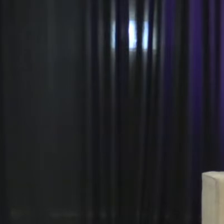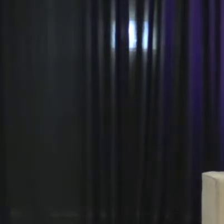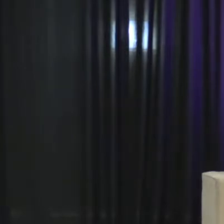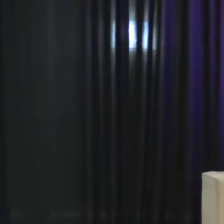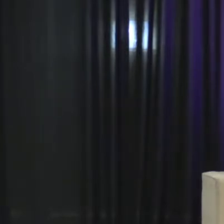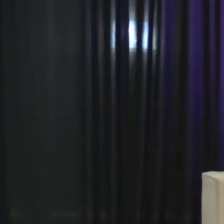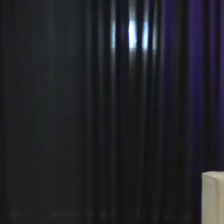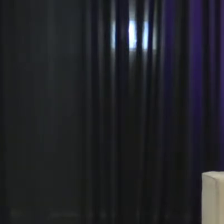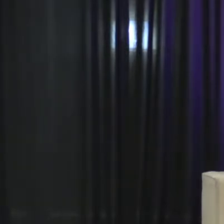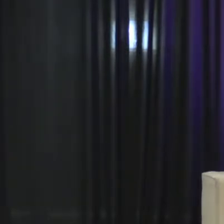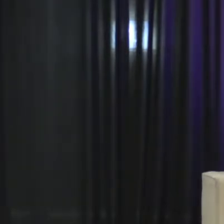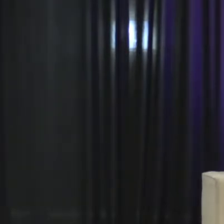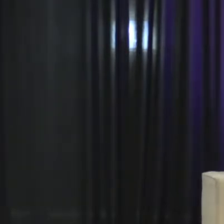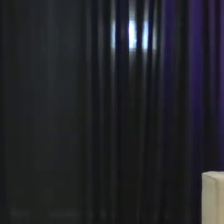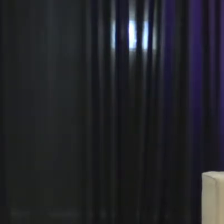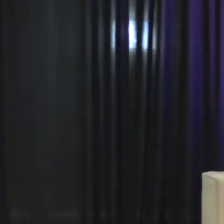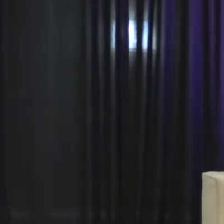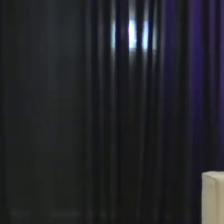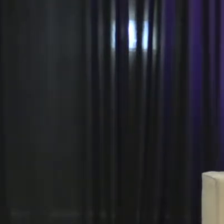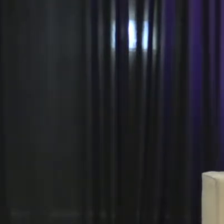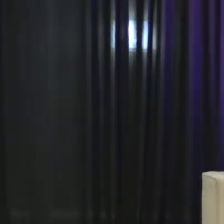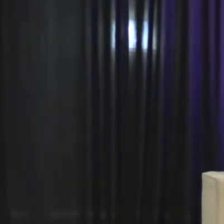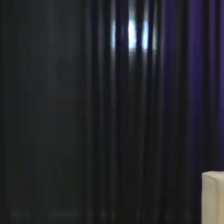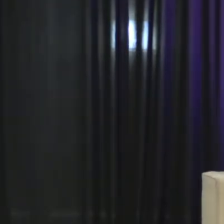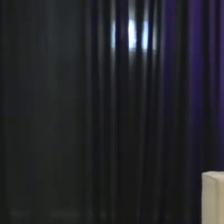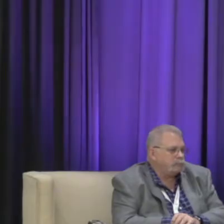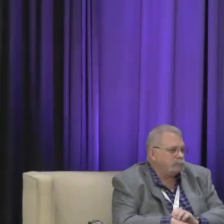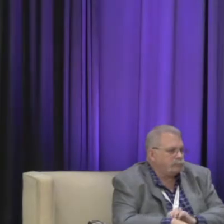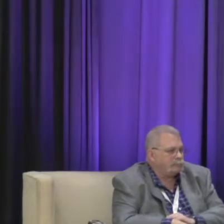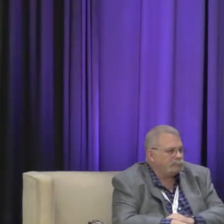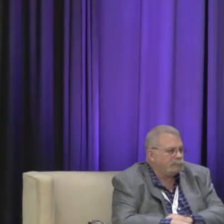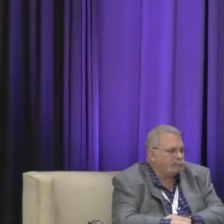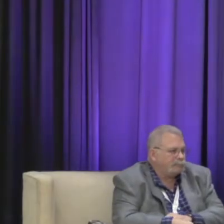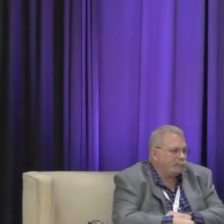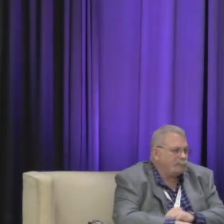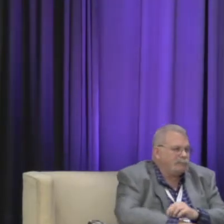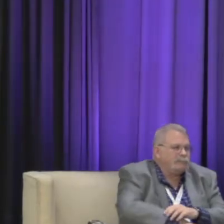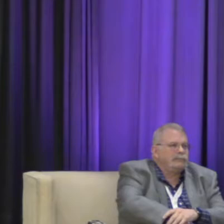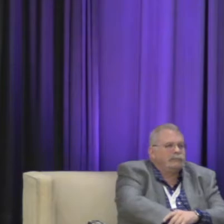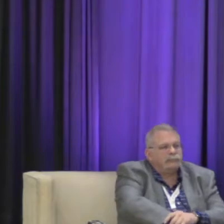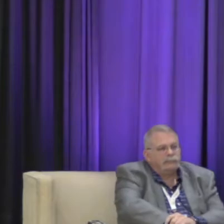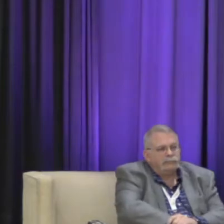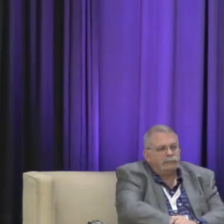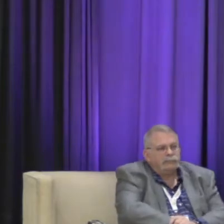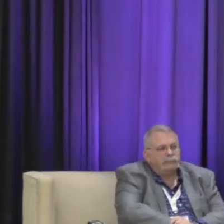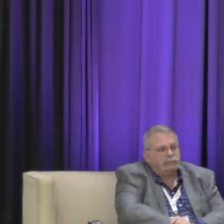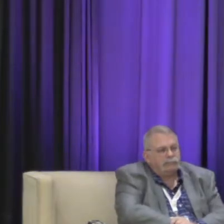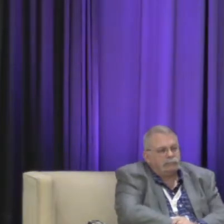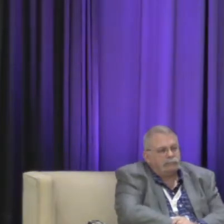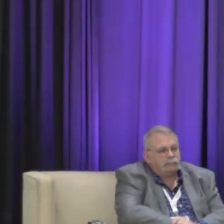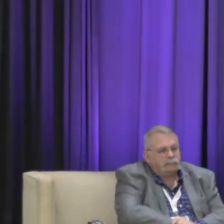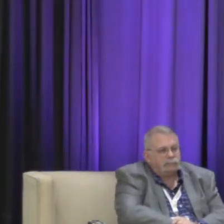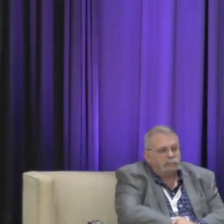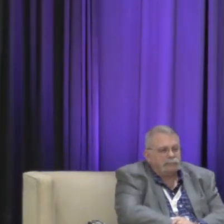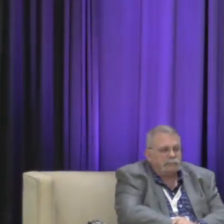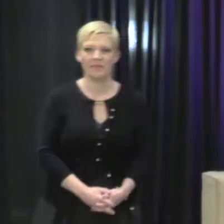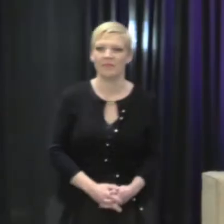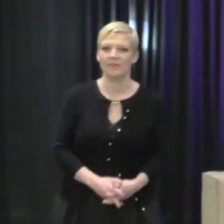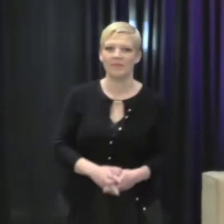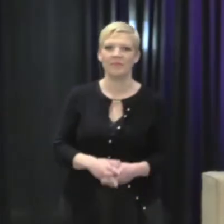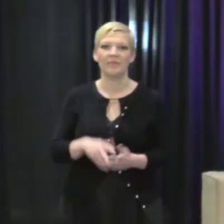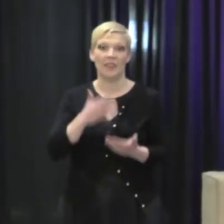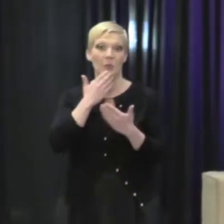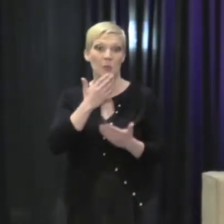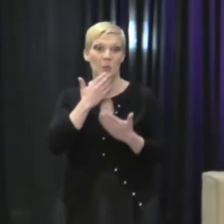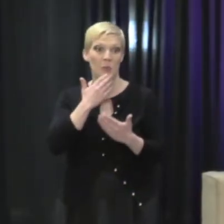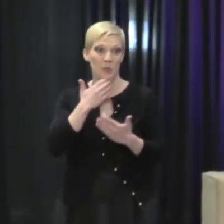Thank you so much,